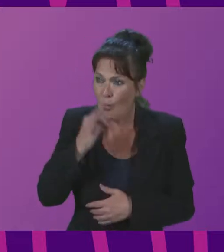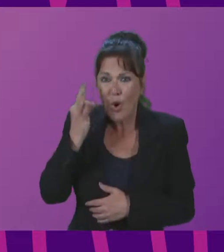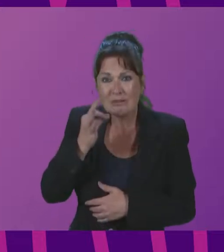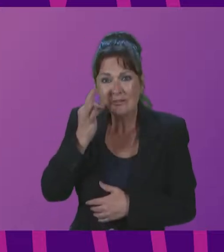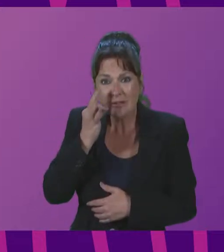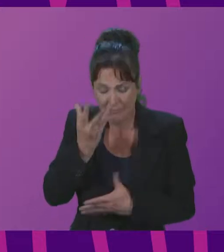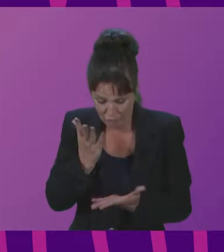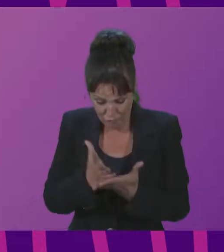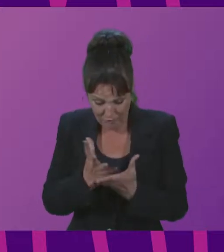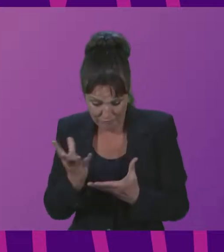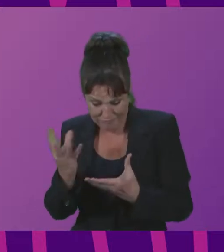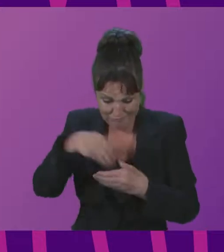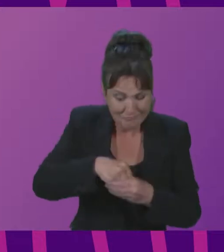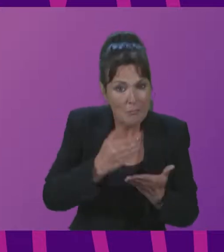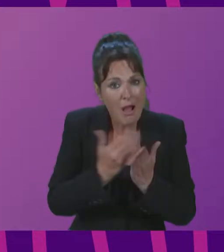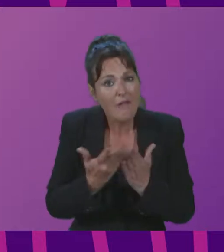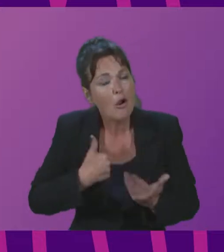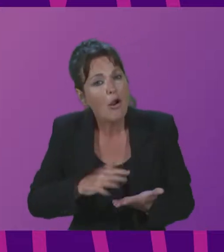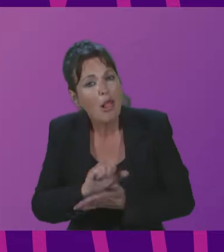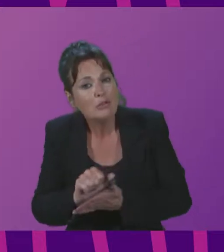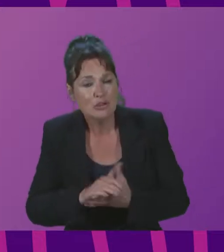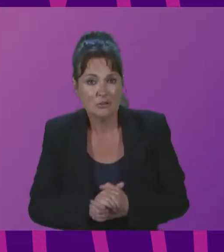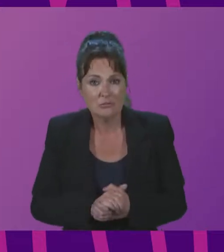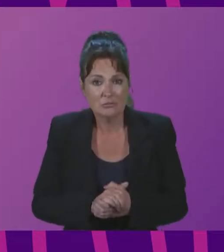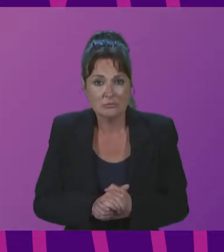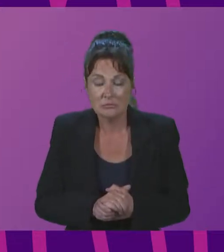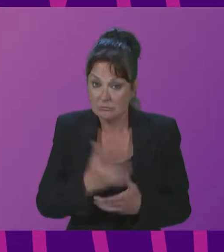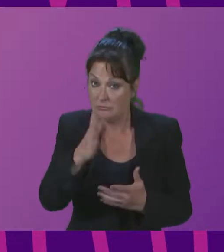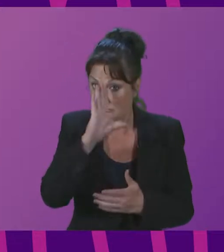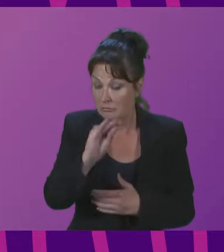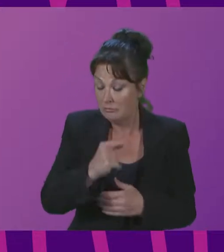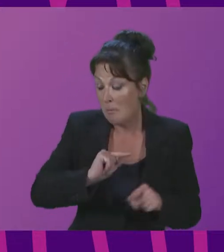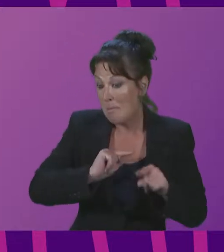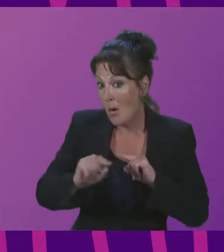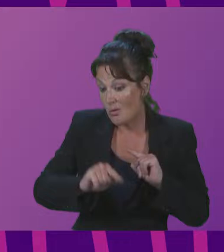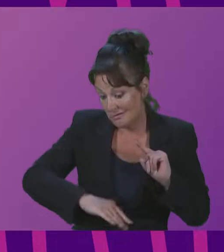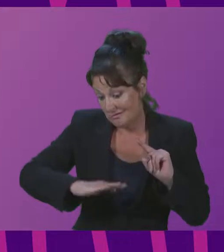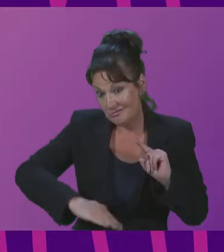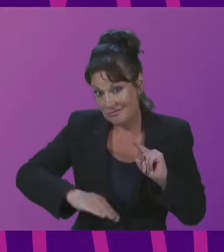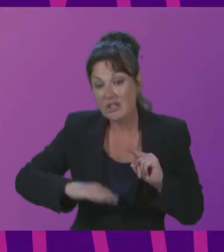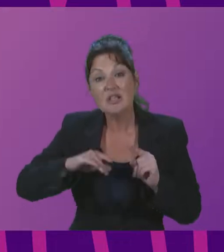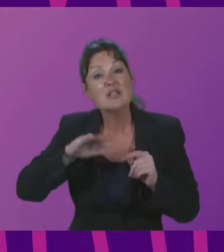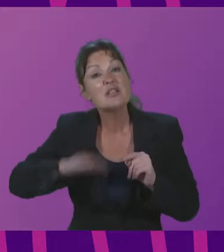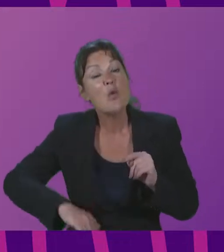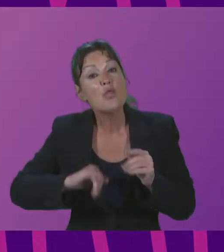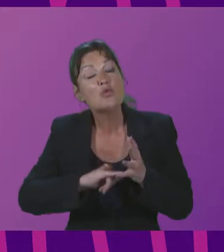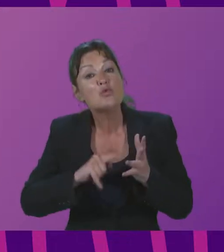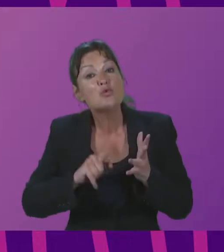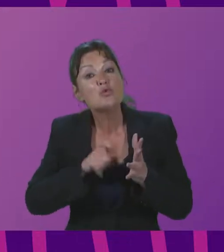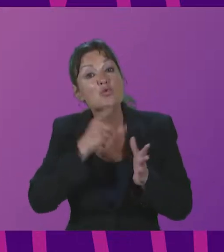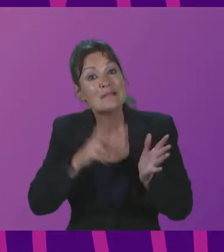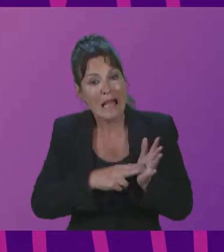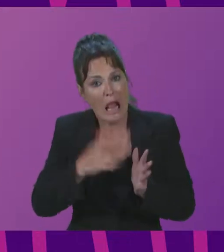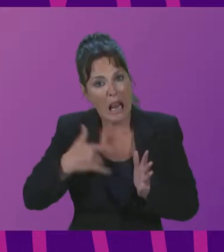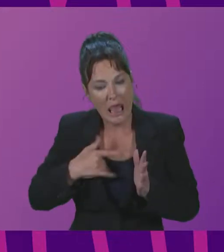cultural identity. For instance, the majority of South Sudanese live along the Nile because